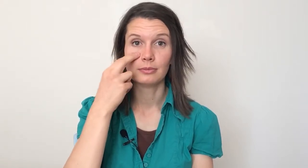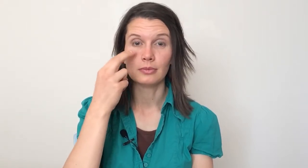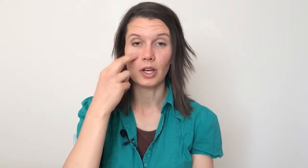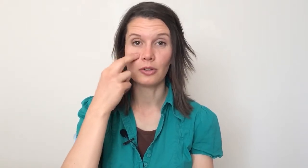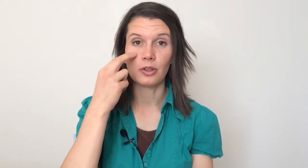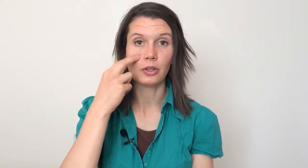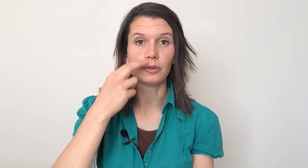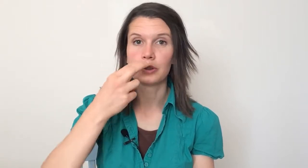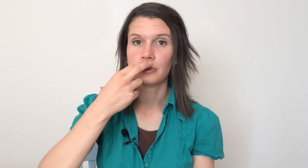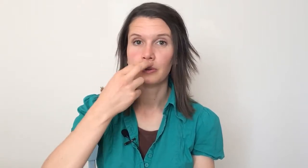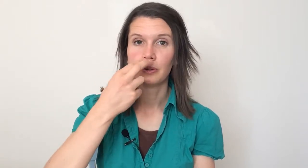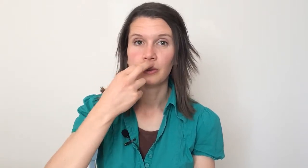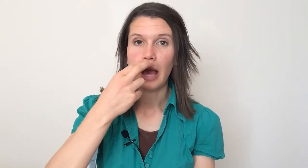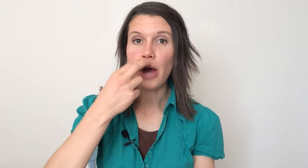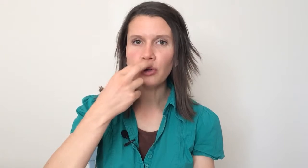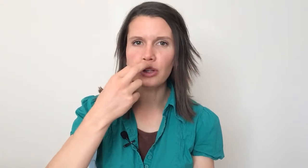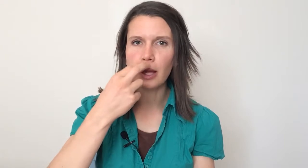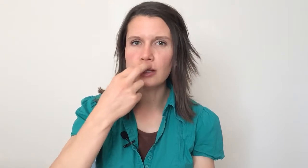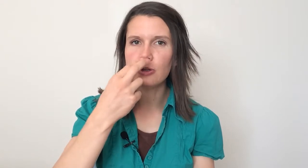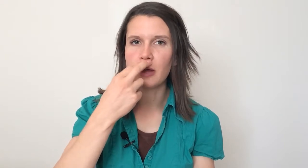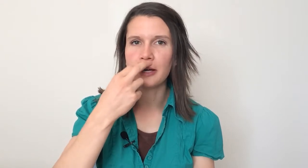Under the nose. How could they do that?